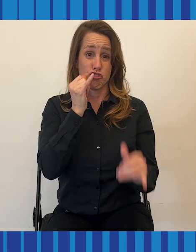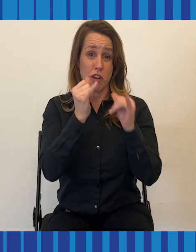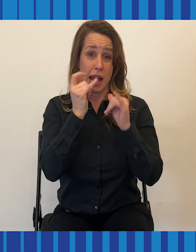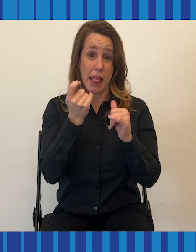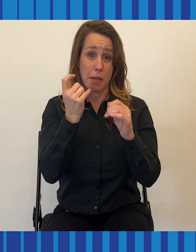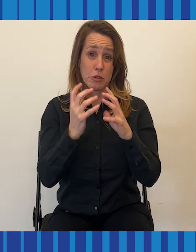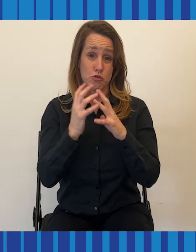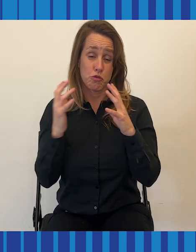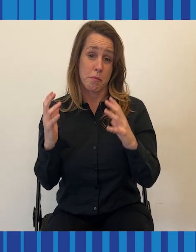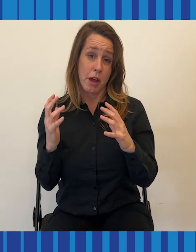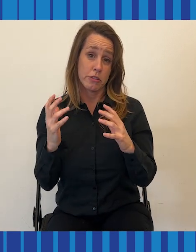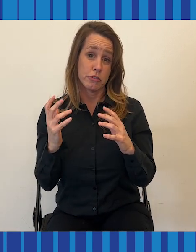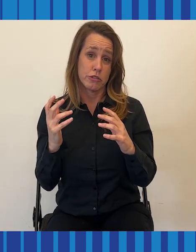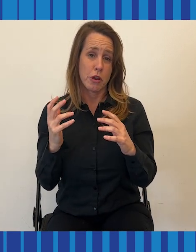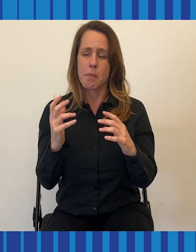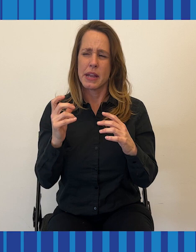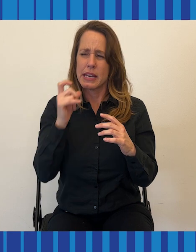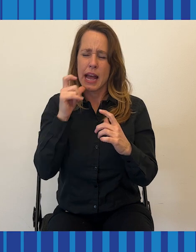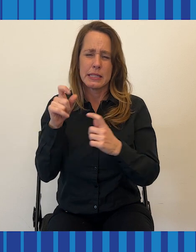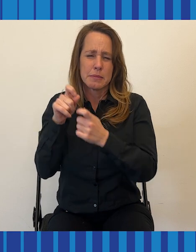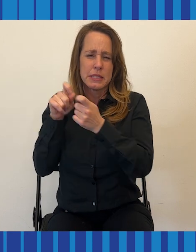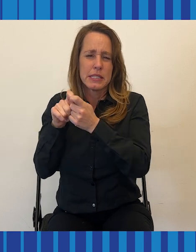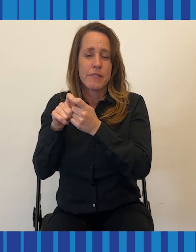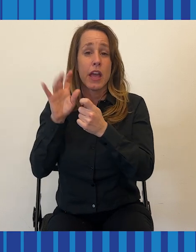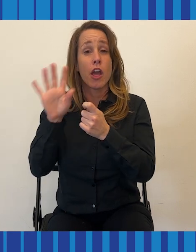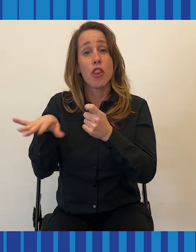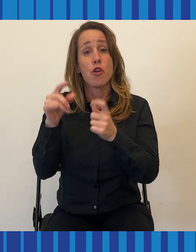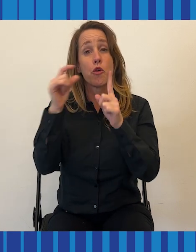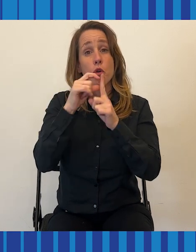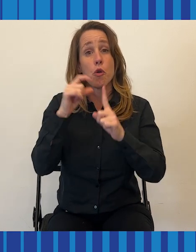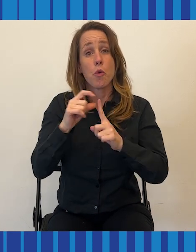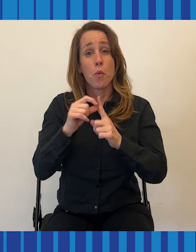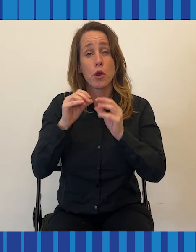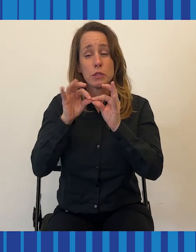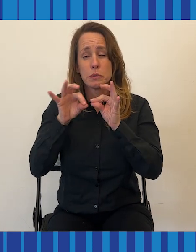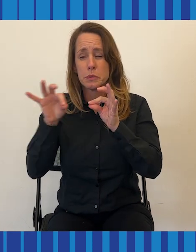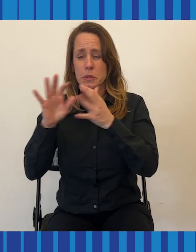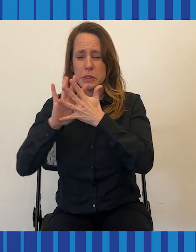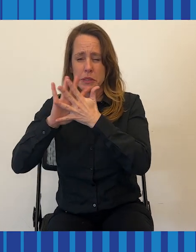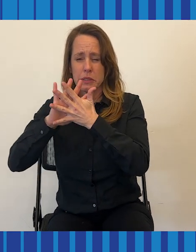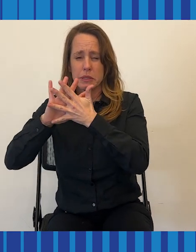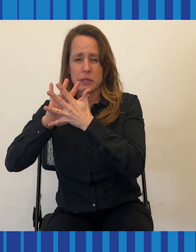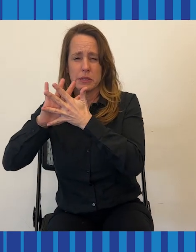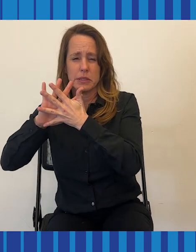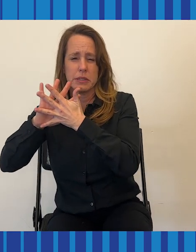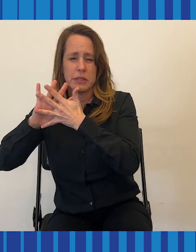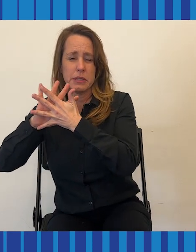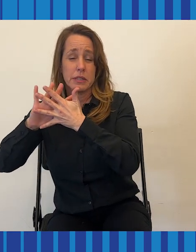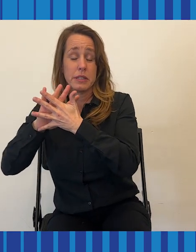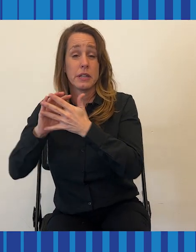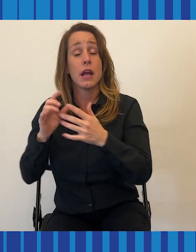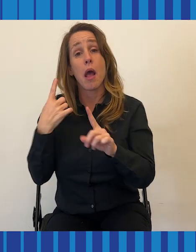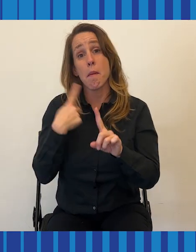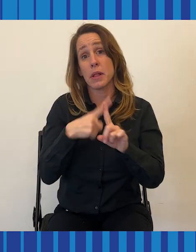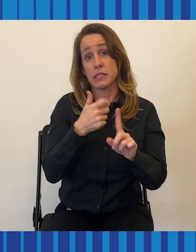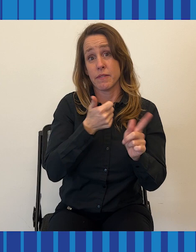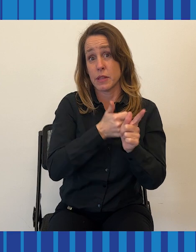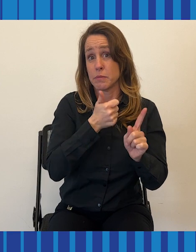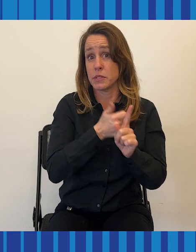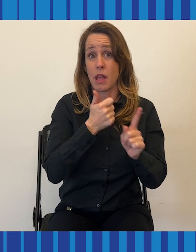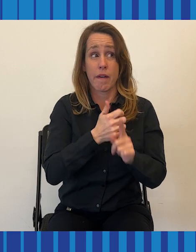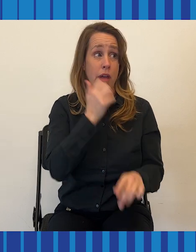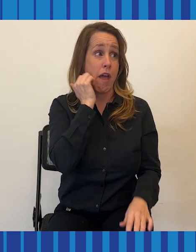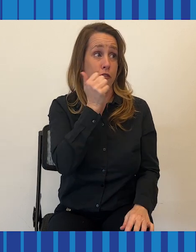it sounds like, you know, maybe a partially a person who's been drinking a little bit or something like that. It's just not crisp. And if